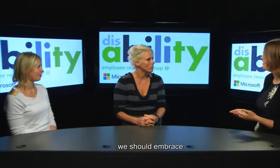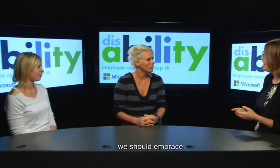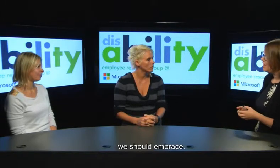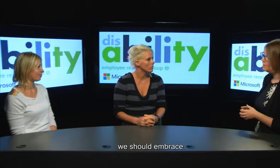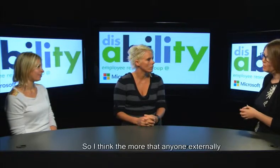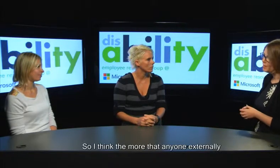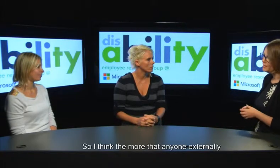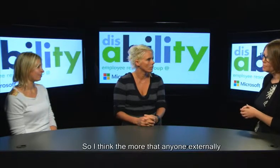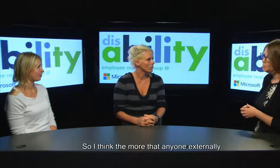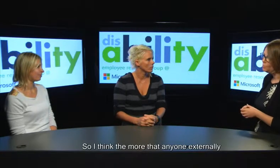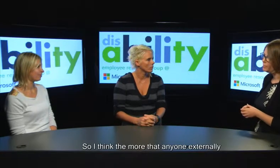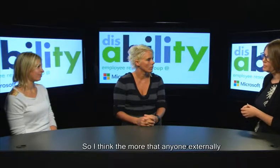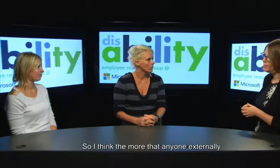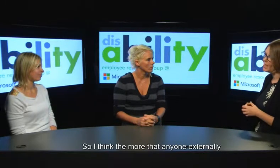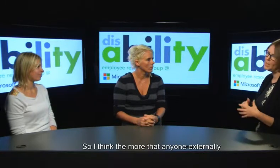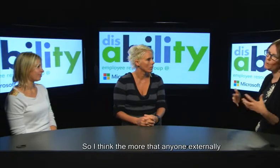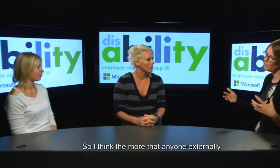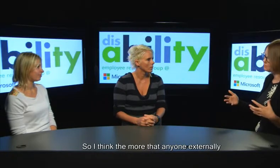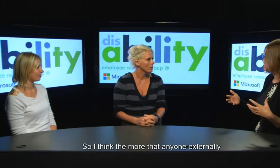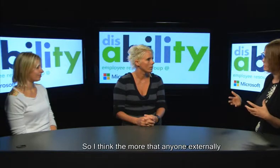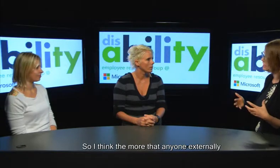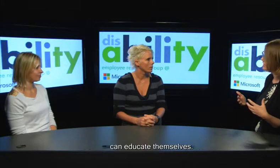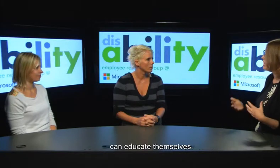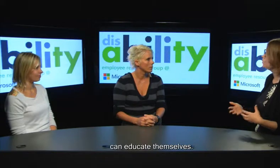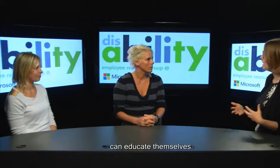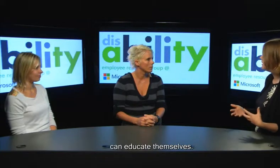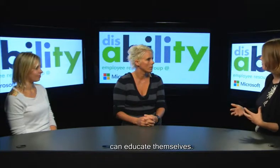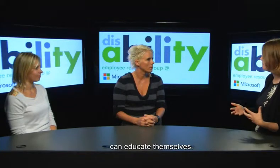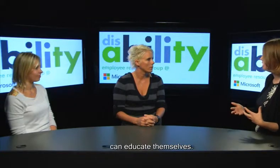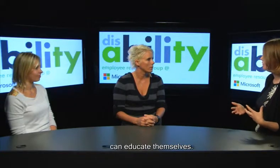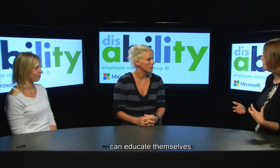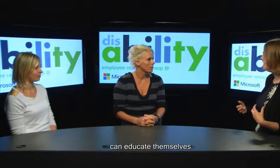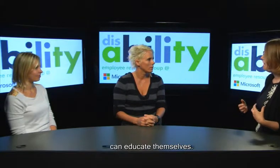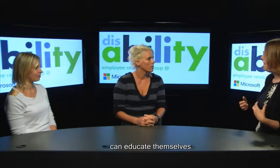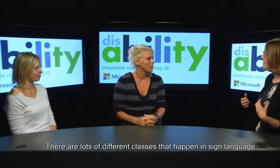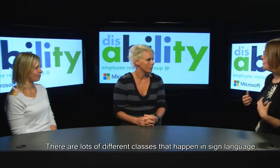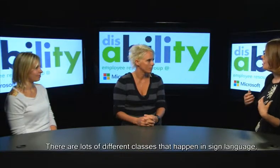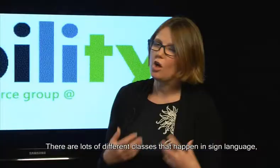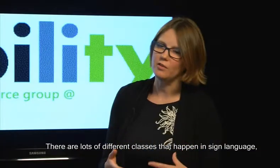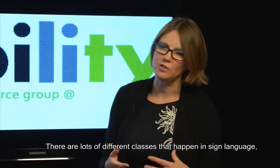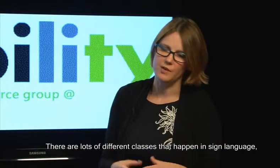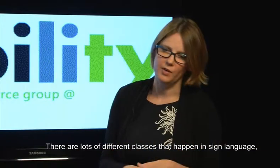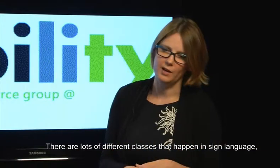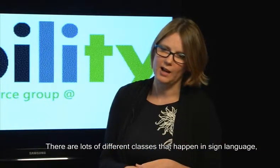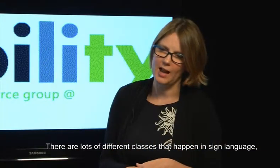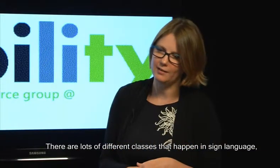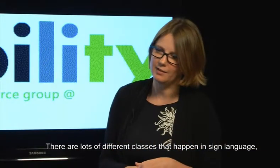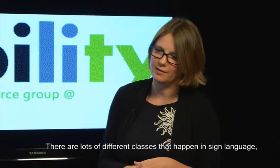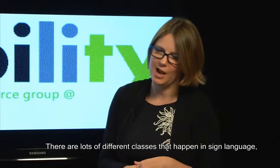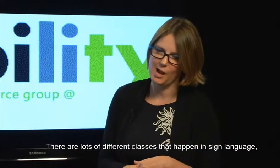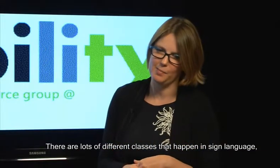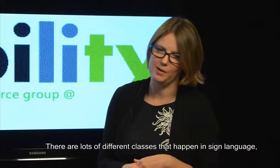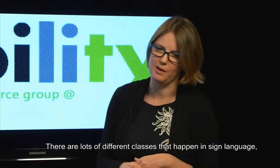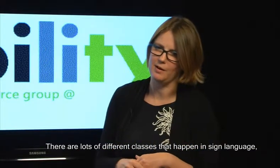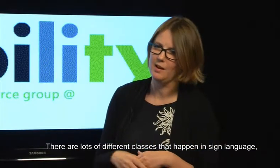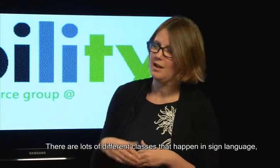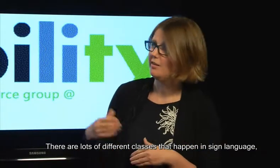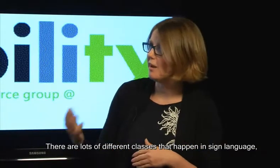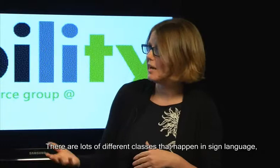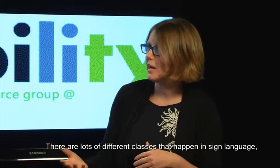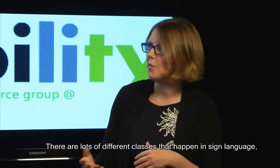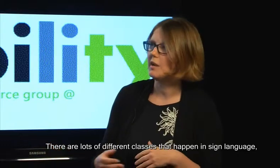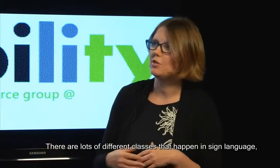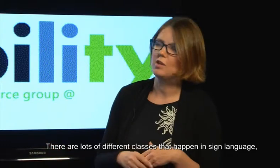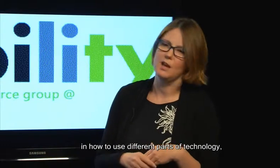embrace so I think the more that anyone externally can educate themselves there are lots of different classes that happen in